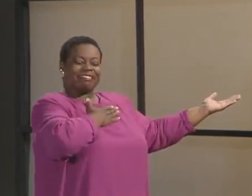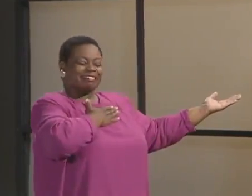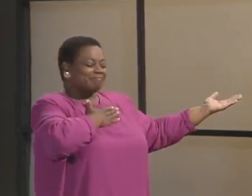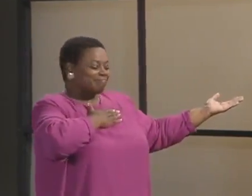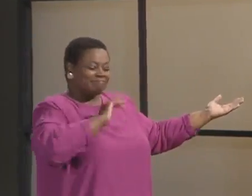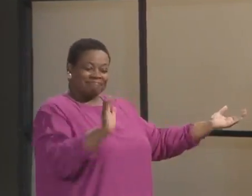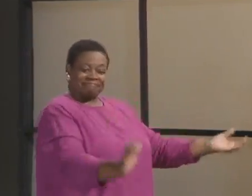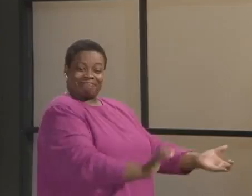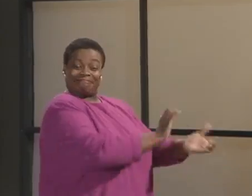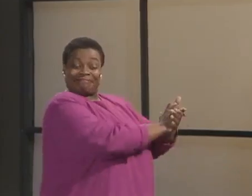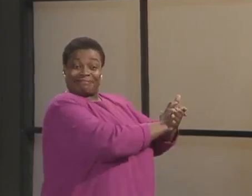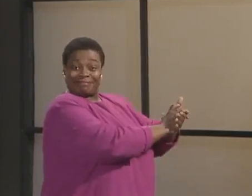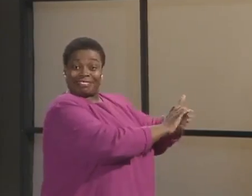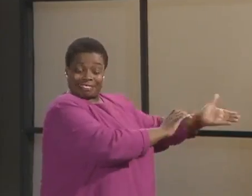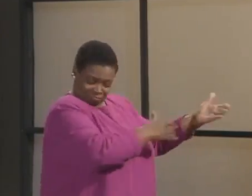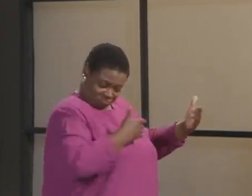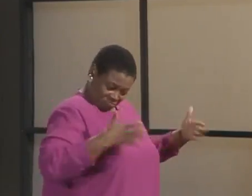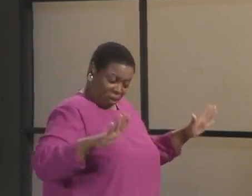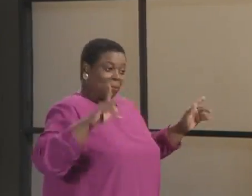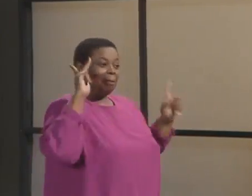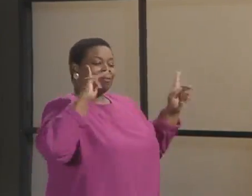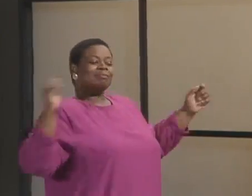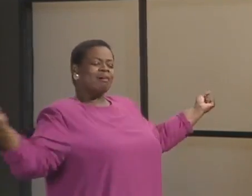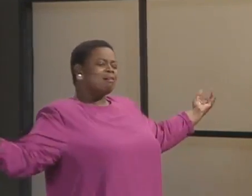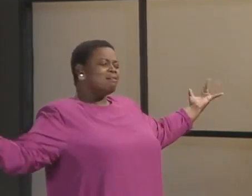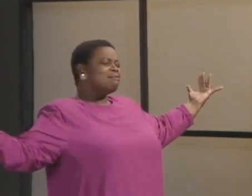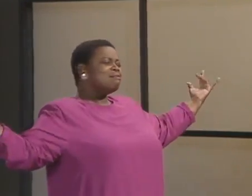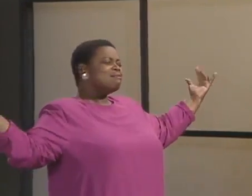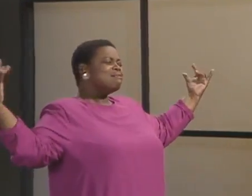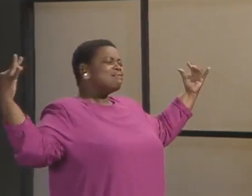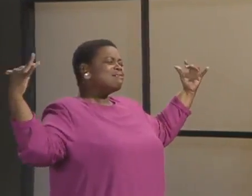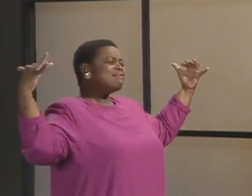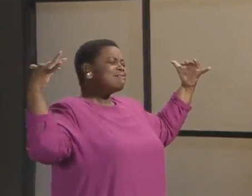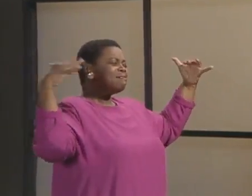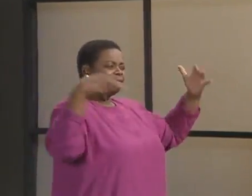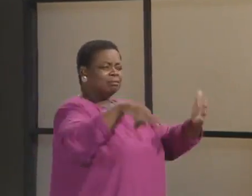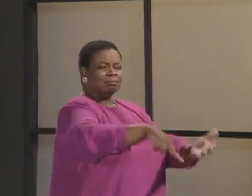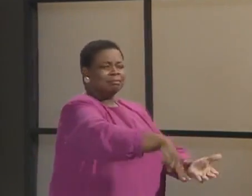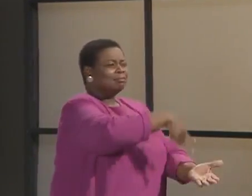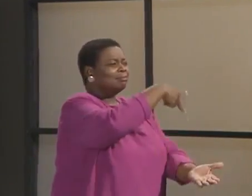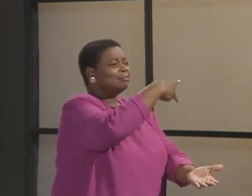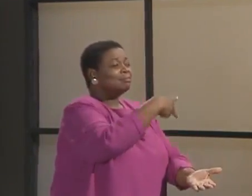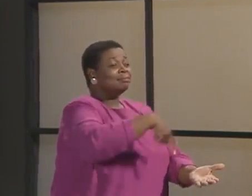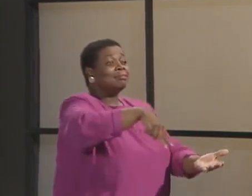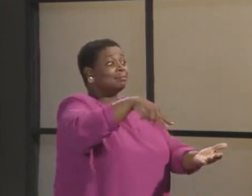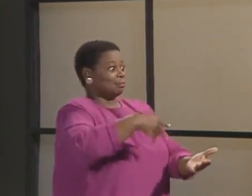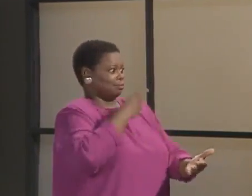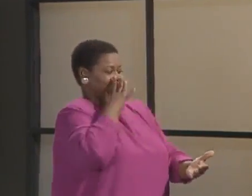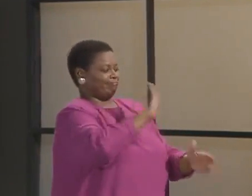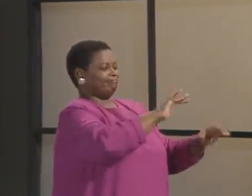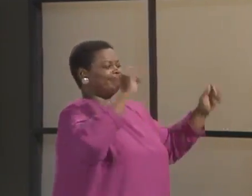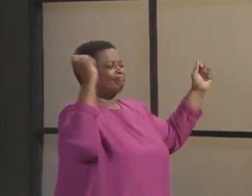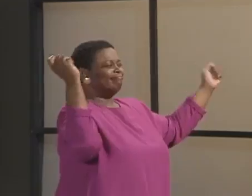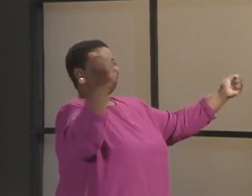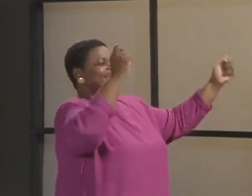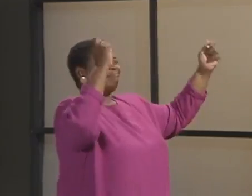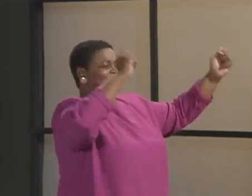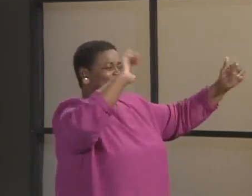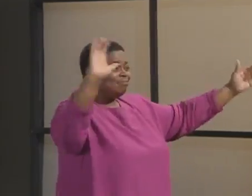introduced his bride to the king. People came from near and far for a ball. They wanted to